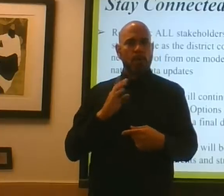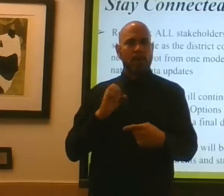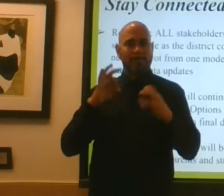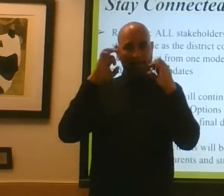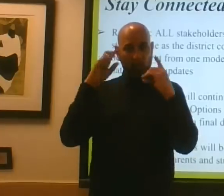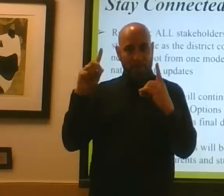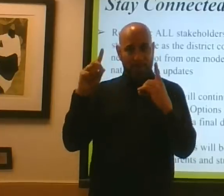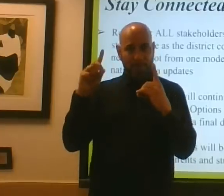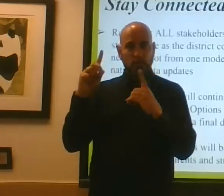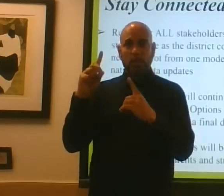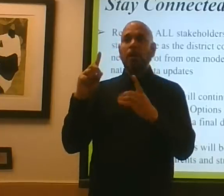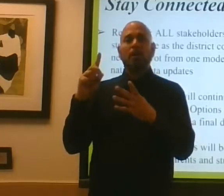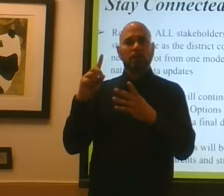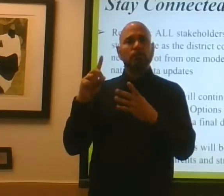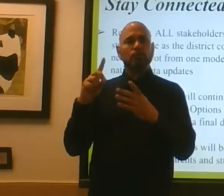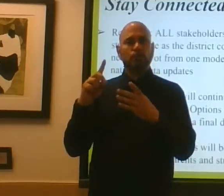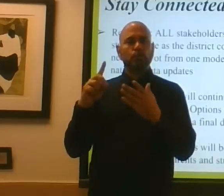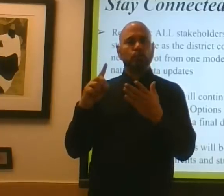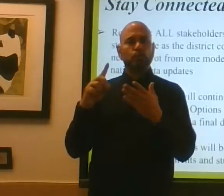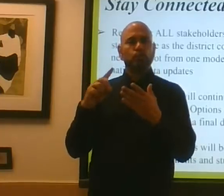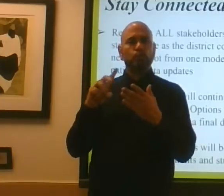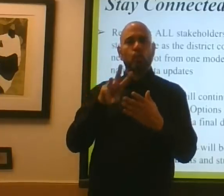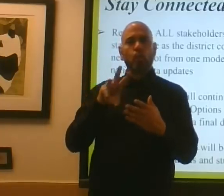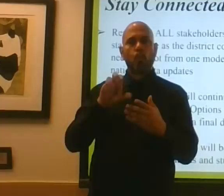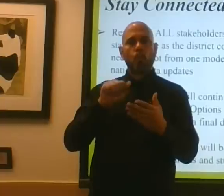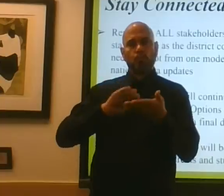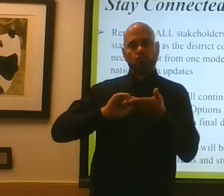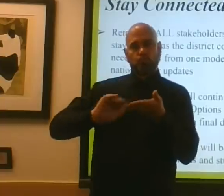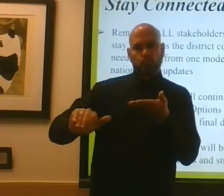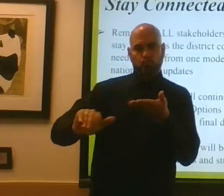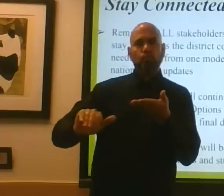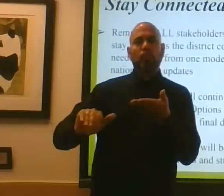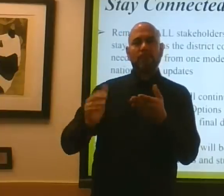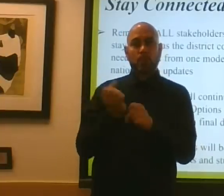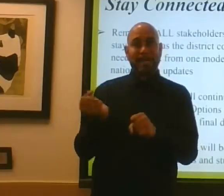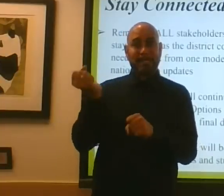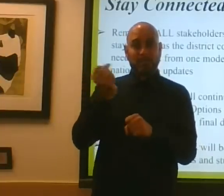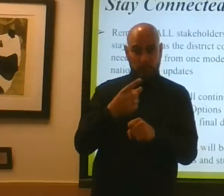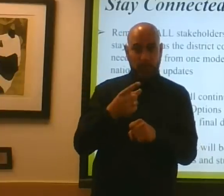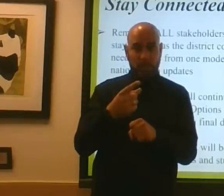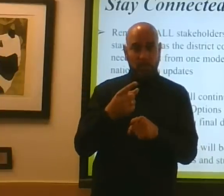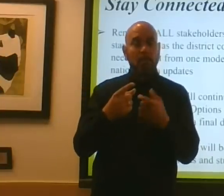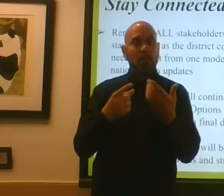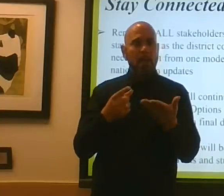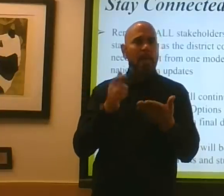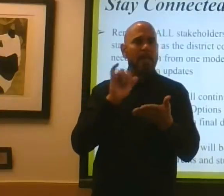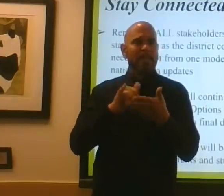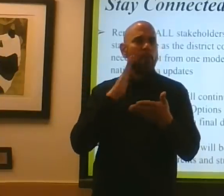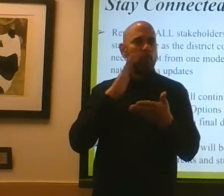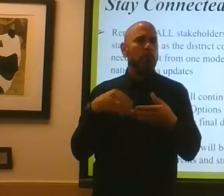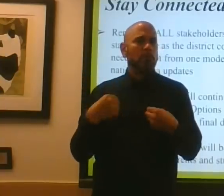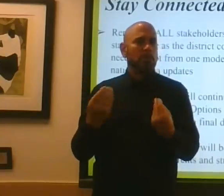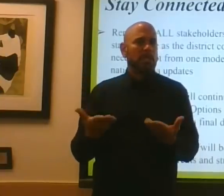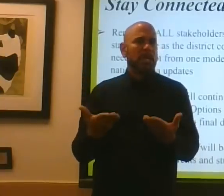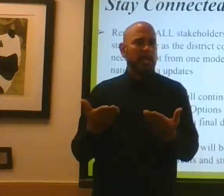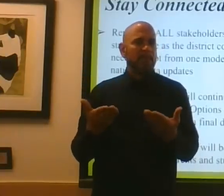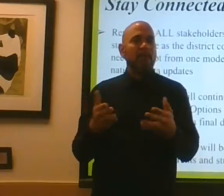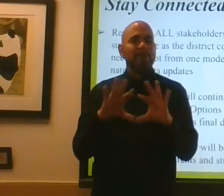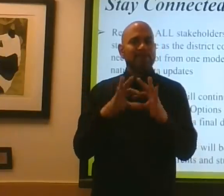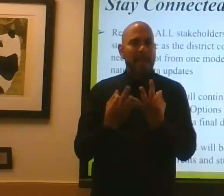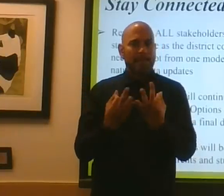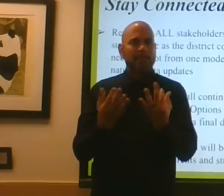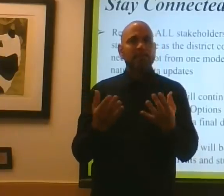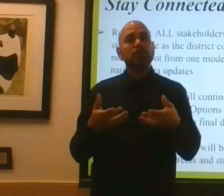policy K through eight for next year, which gives families an opportunity to focus on other